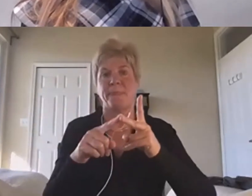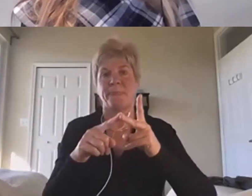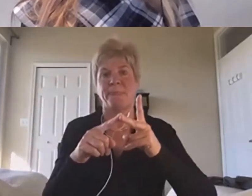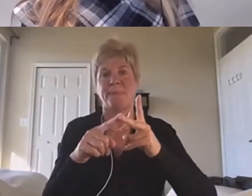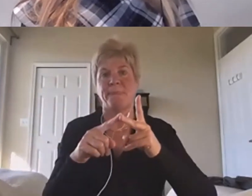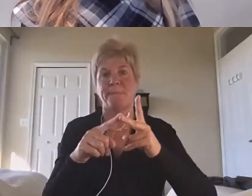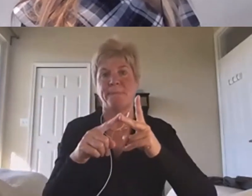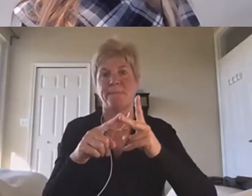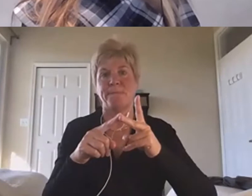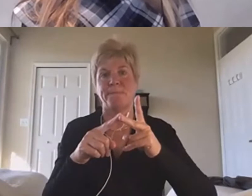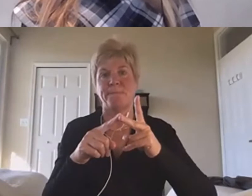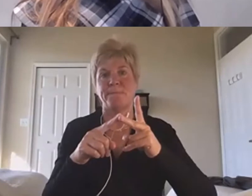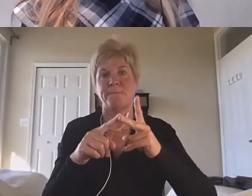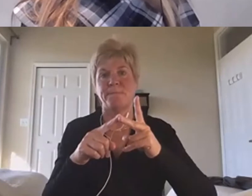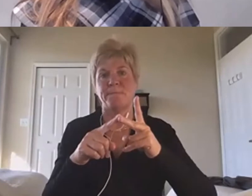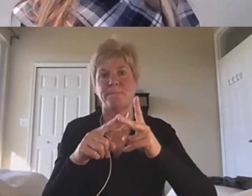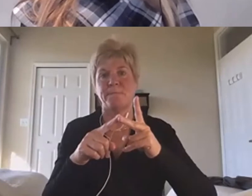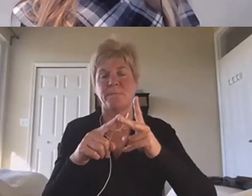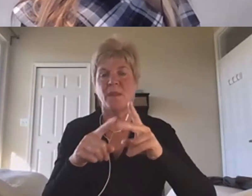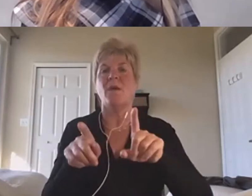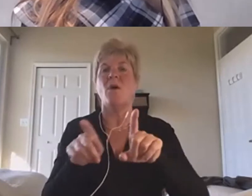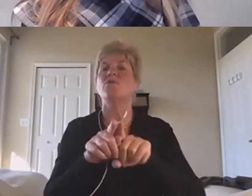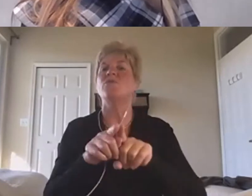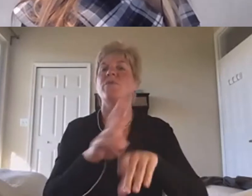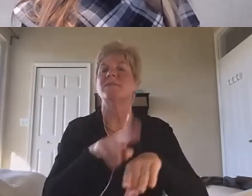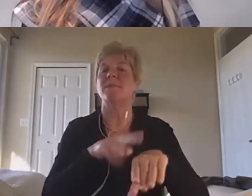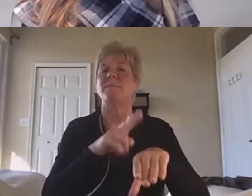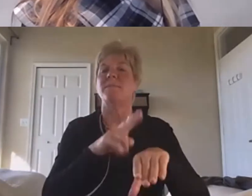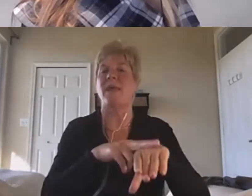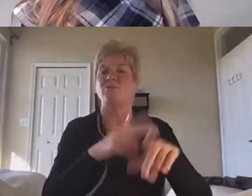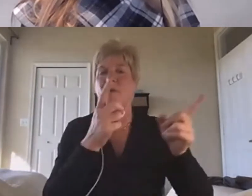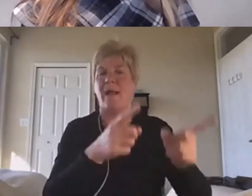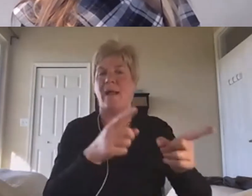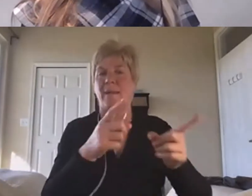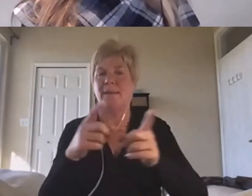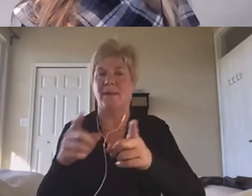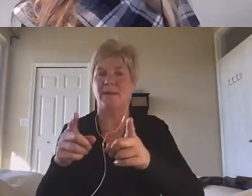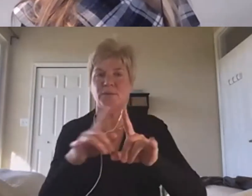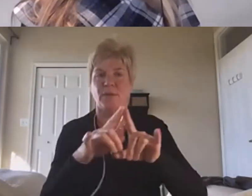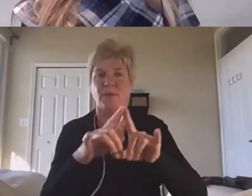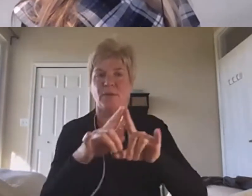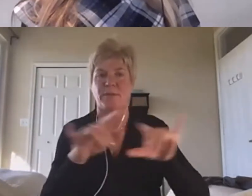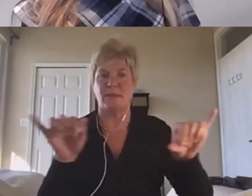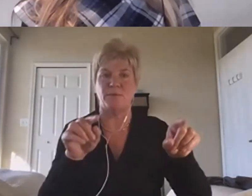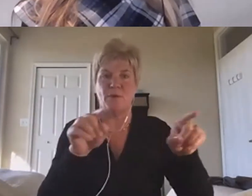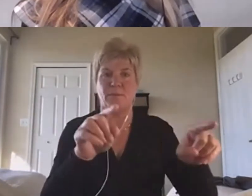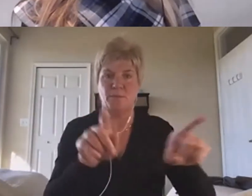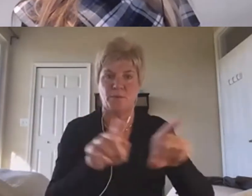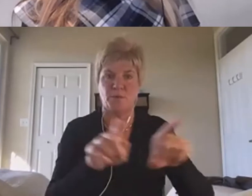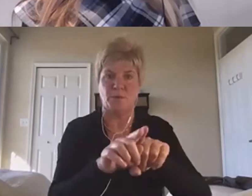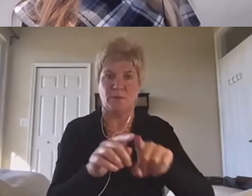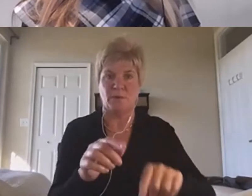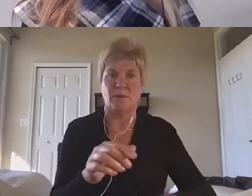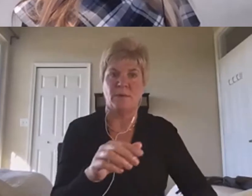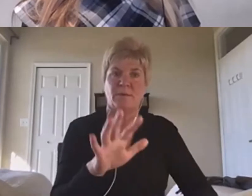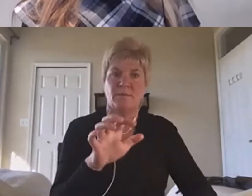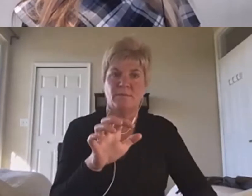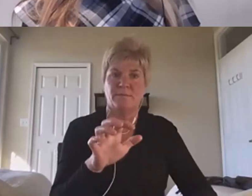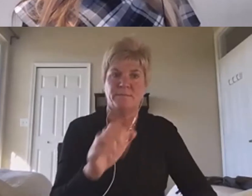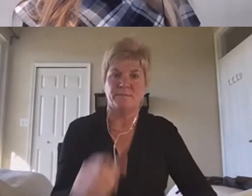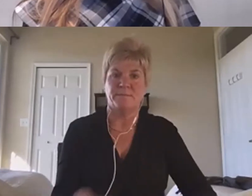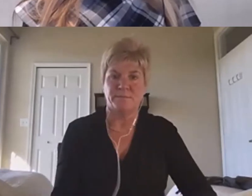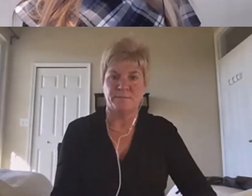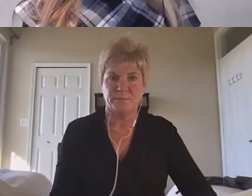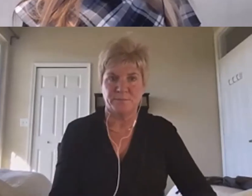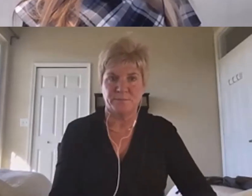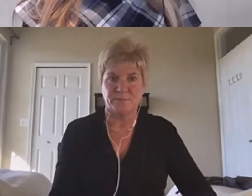I think there are some naturally occurring phenomena that are happening in our economy, our global economy, that allow for both